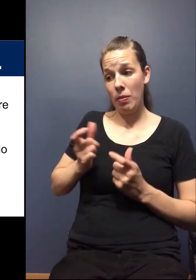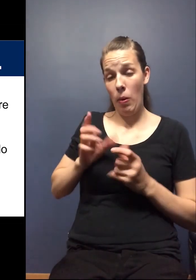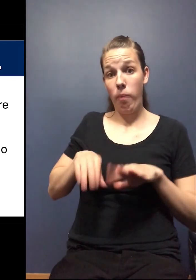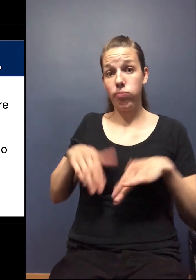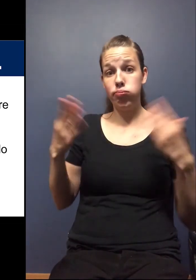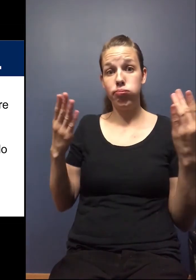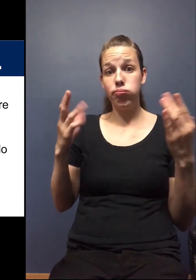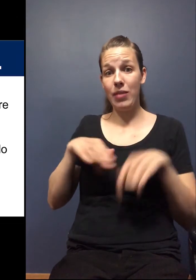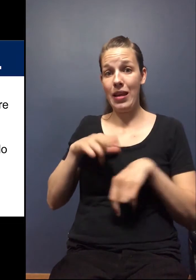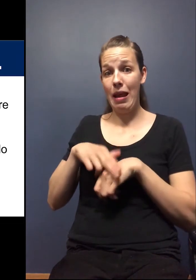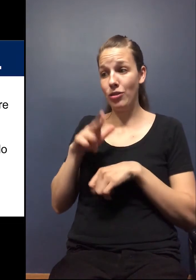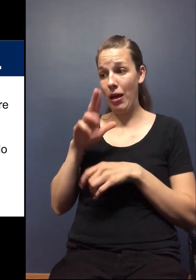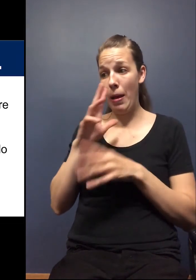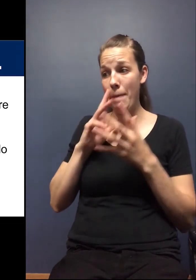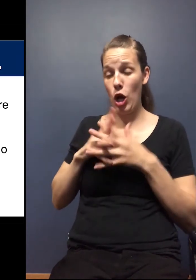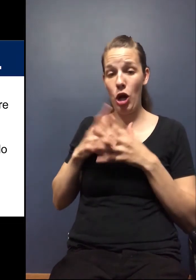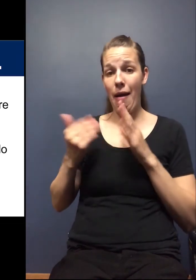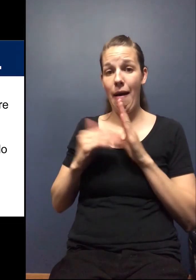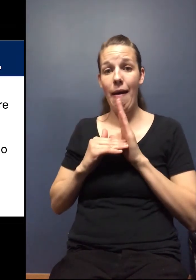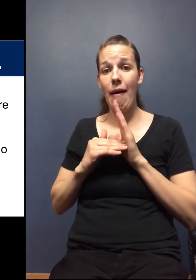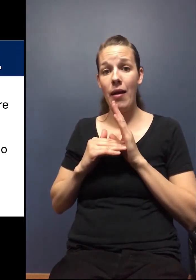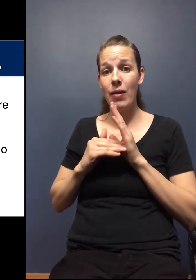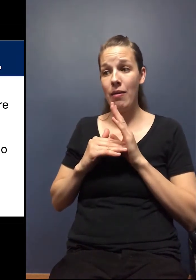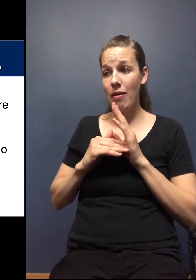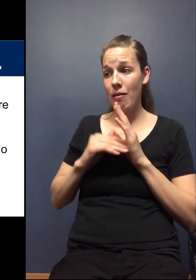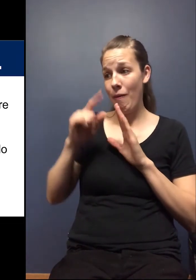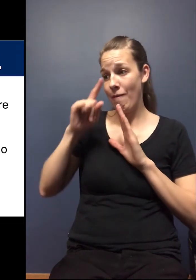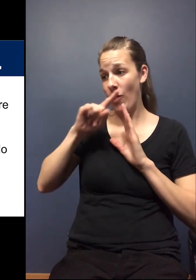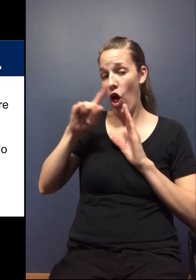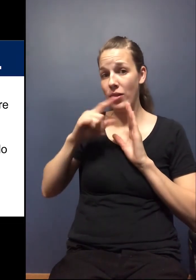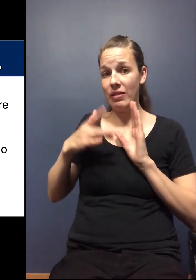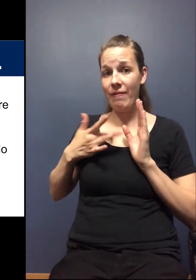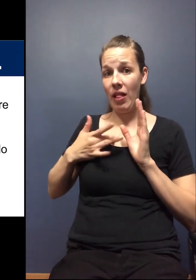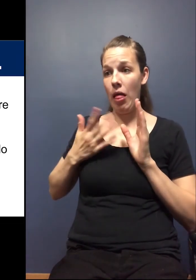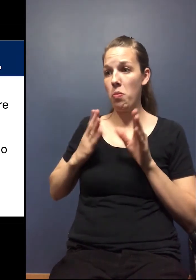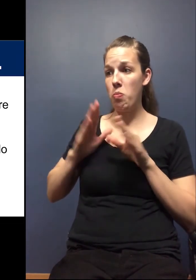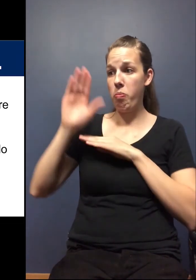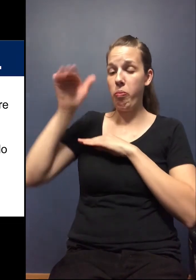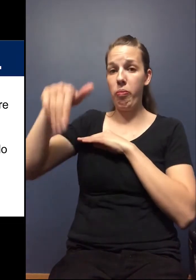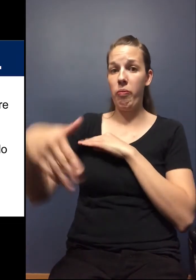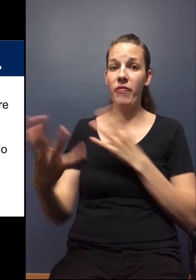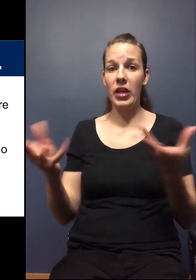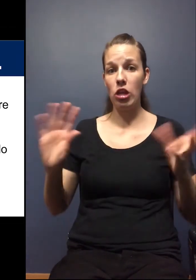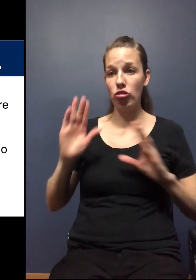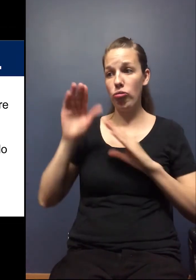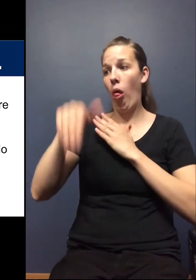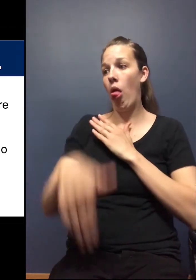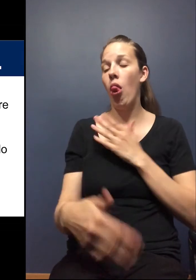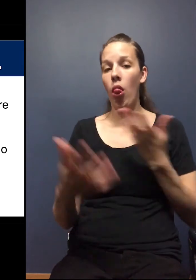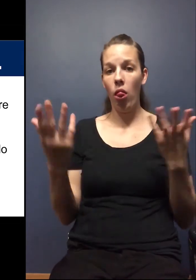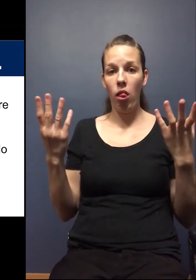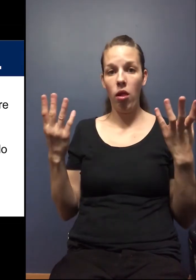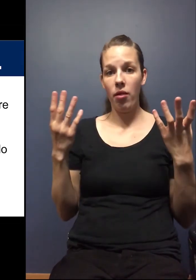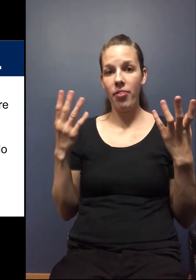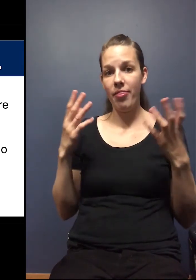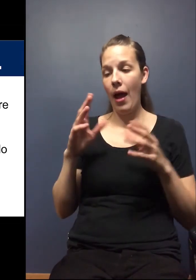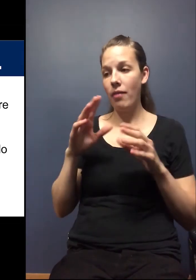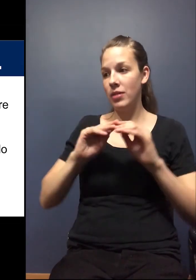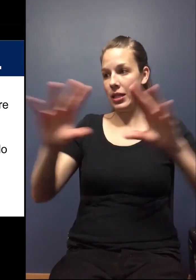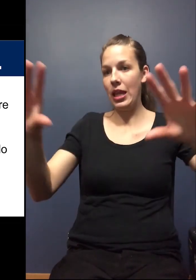sudden we're opening up the nation in America again, we get this false sense like we're over the curve, we're over the hump, we're over the, the